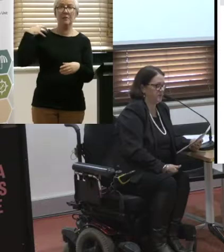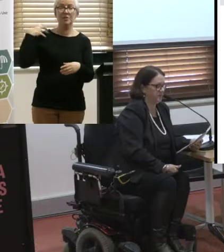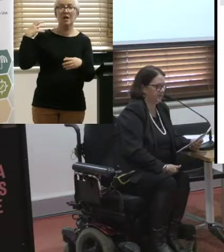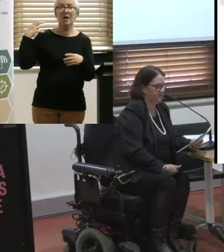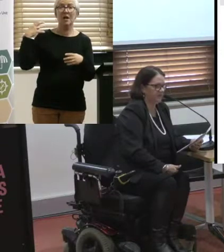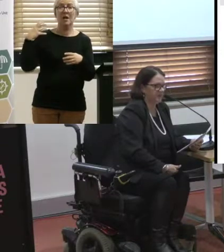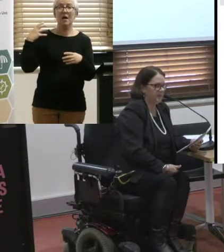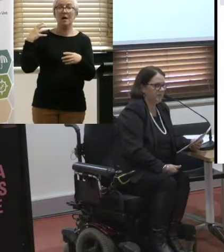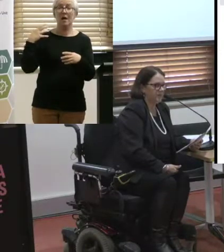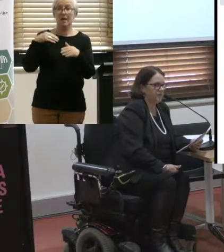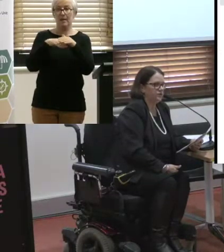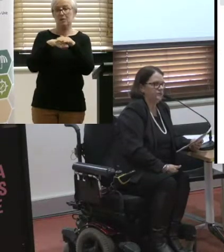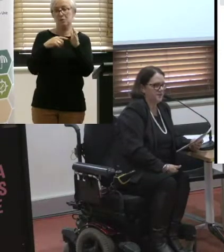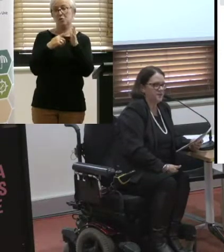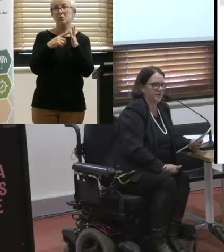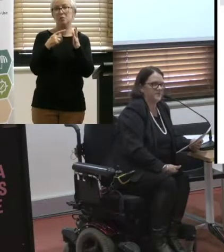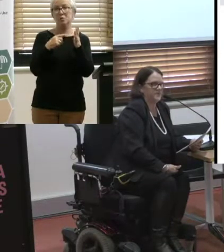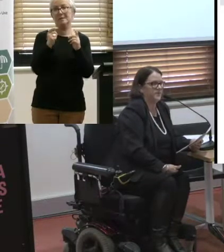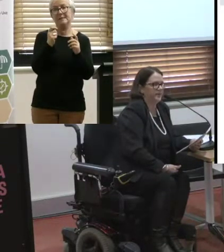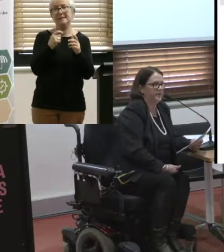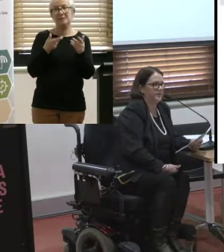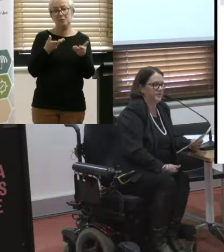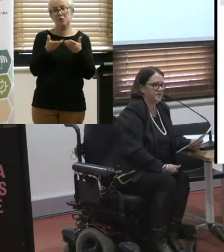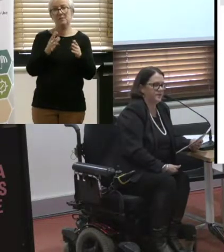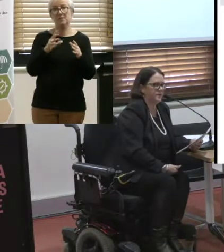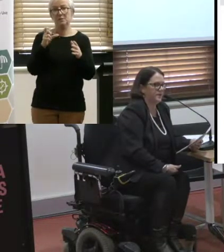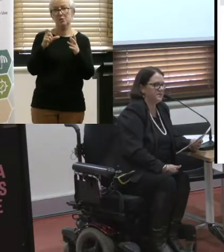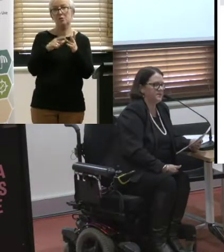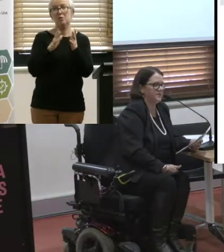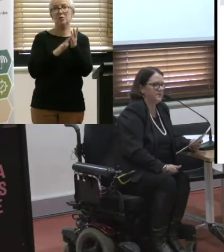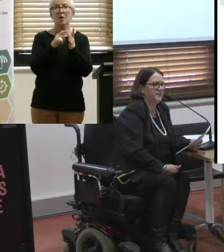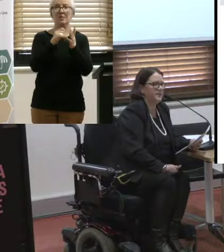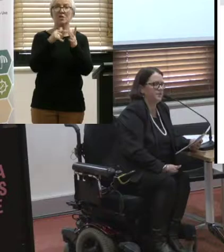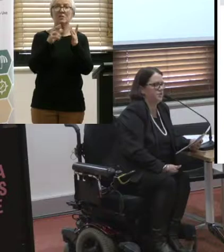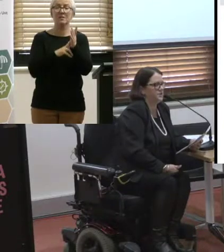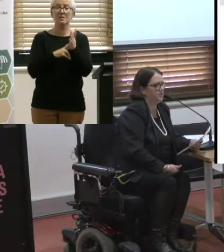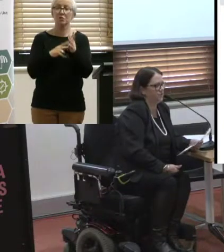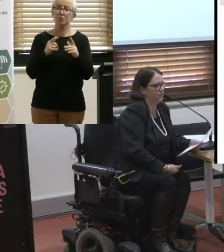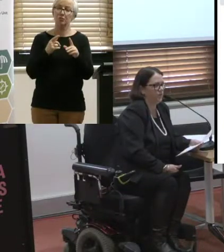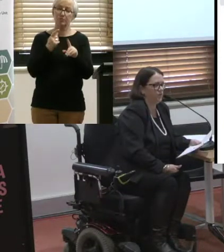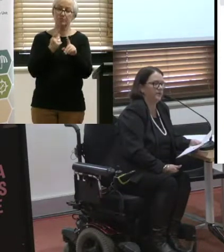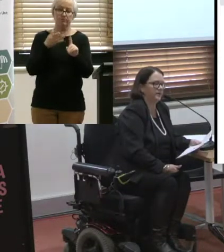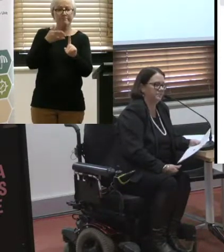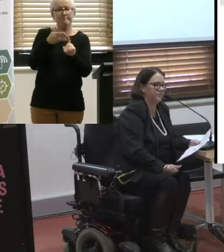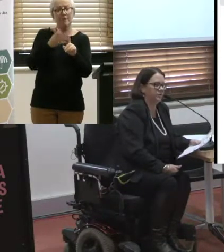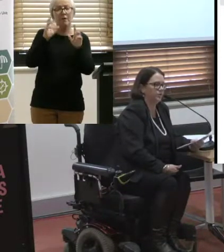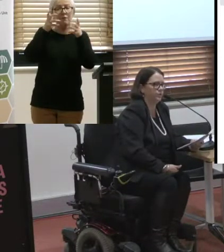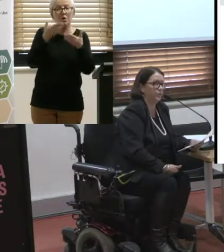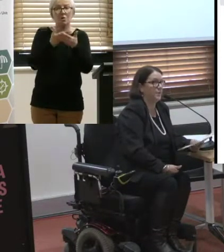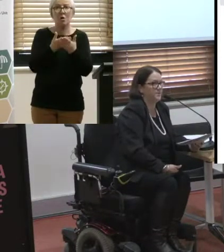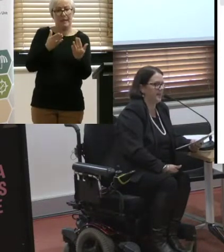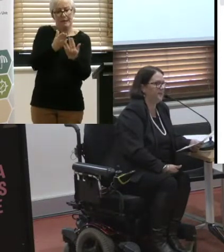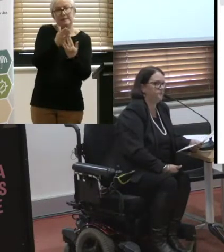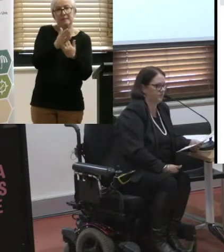Services Commission to focus on accessibility issues. So that is accessibility issues for anyone who